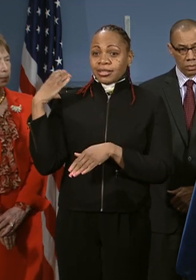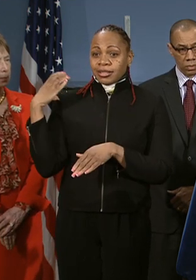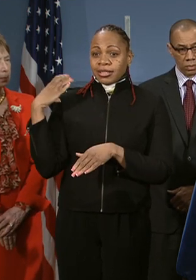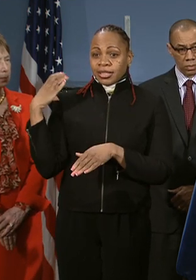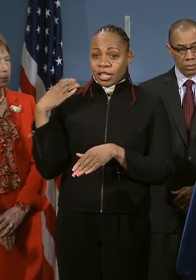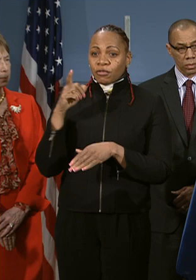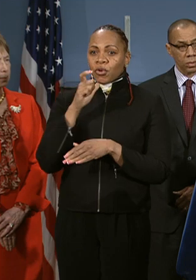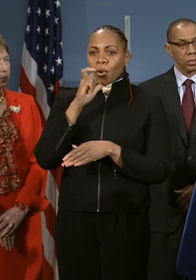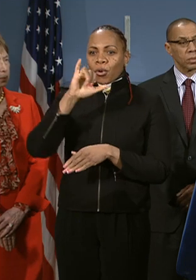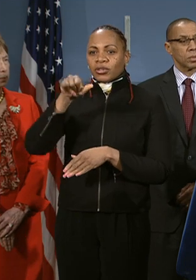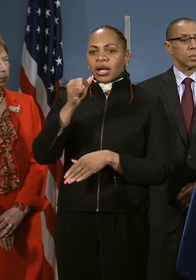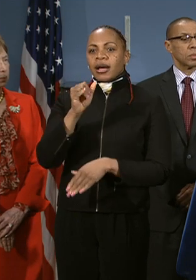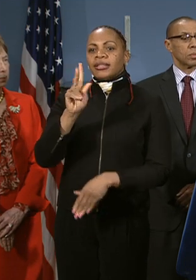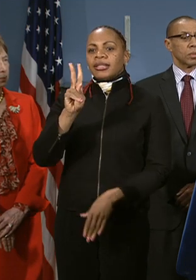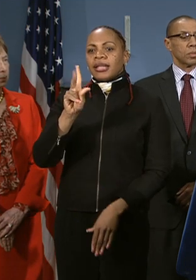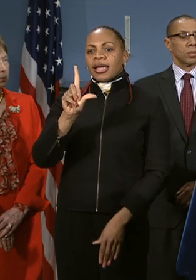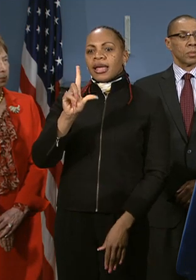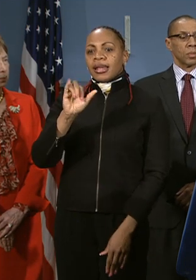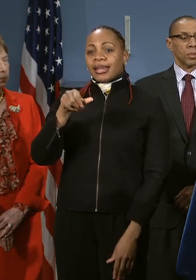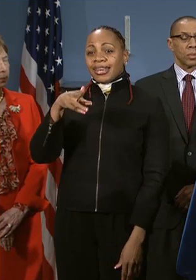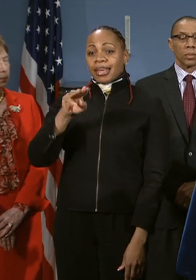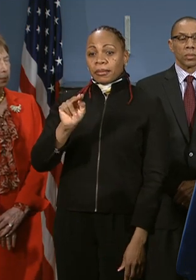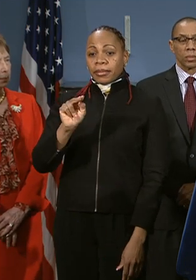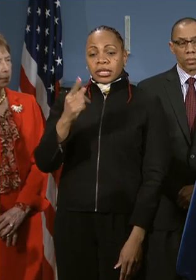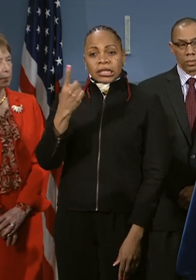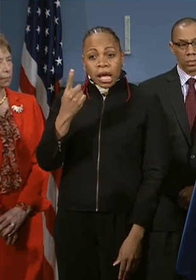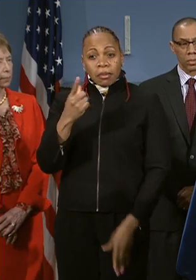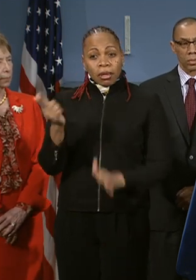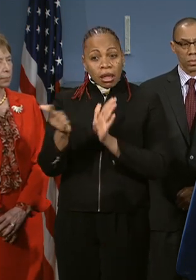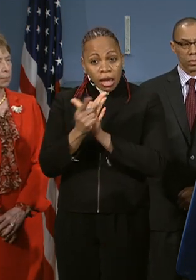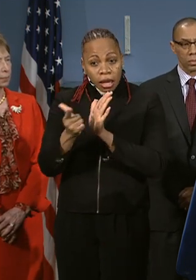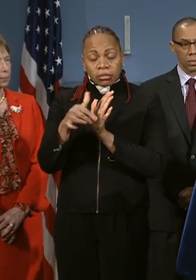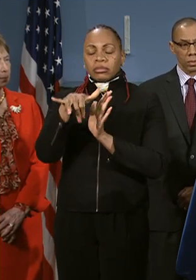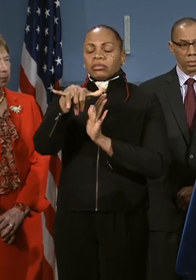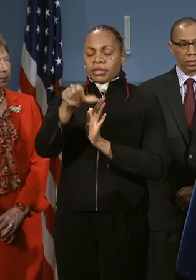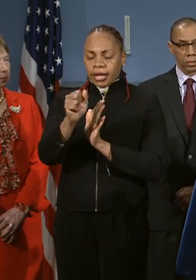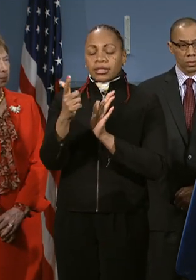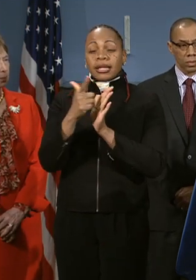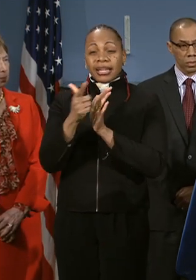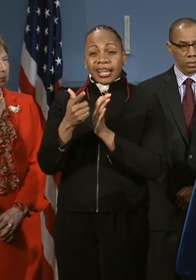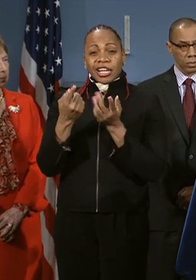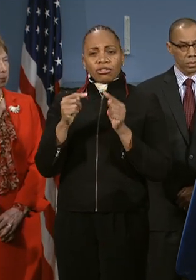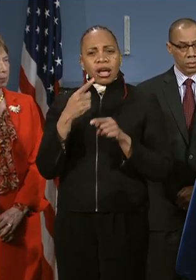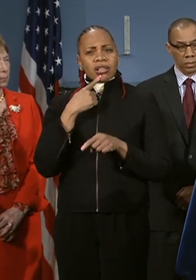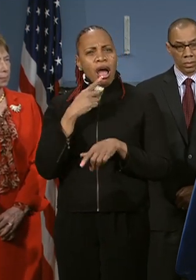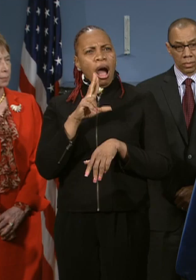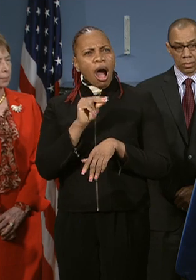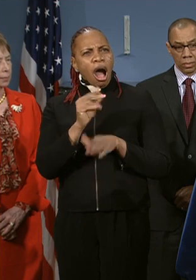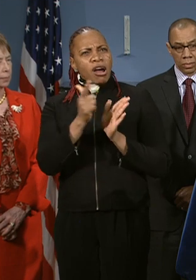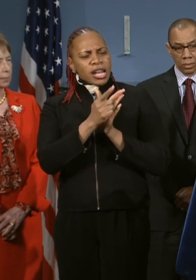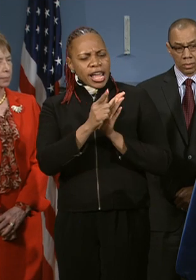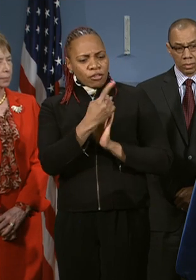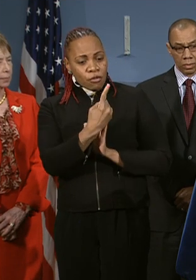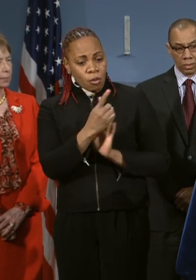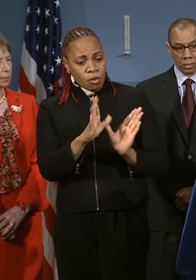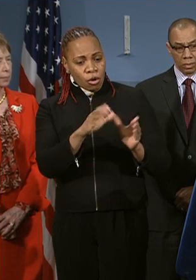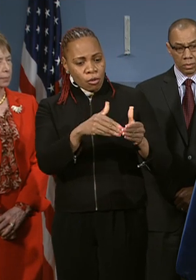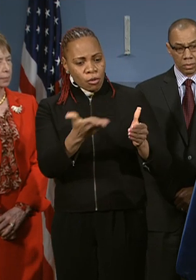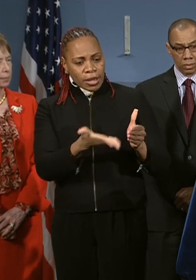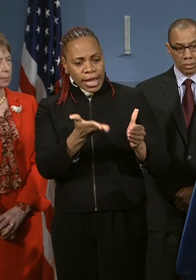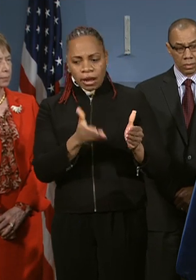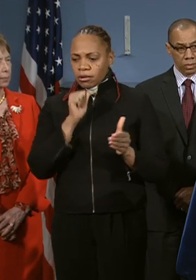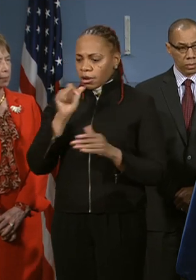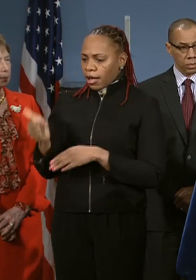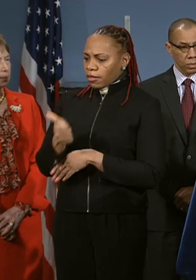Jonathan Lippman have said something is illegal, it is illegal, and trying to say, well, it's illegal for one group and not another is just